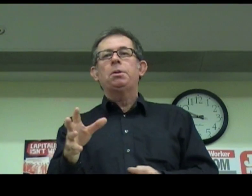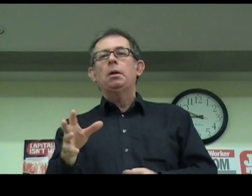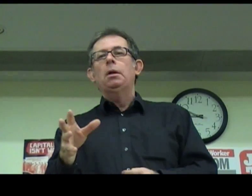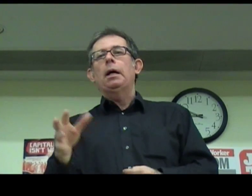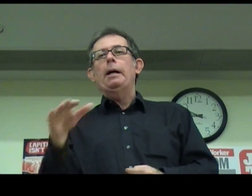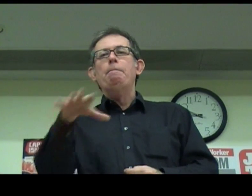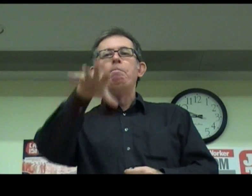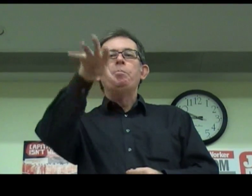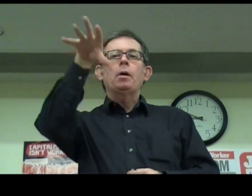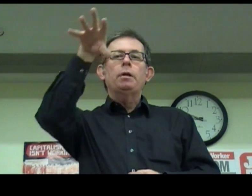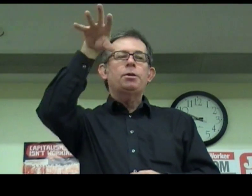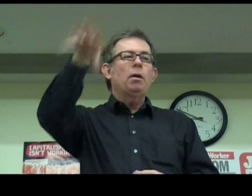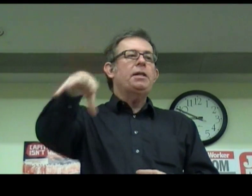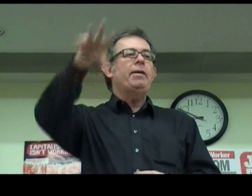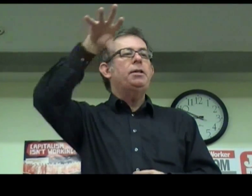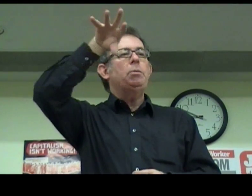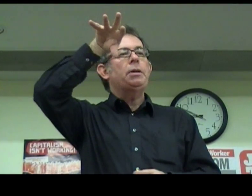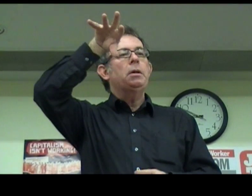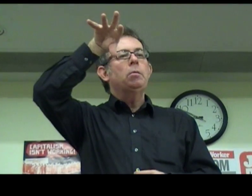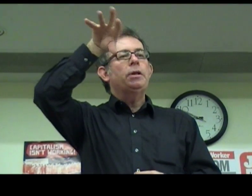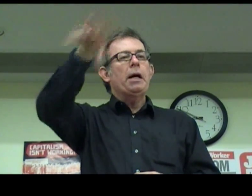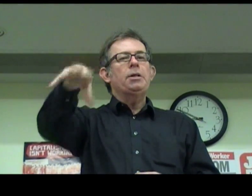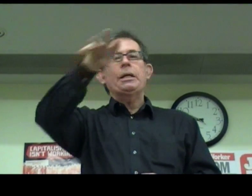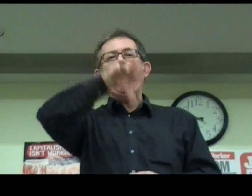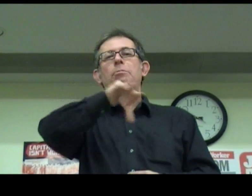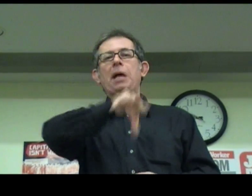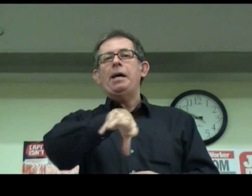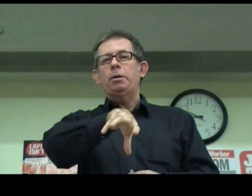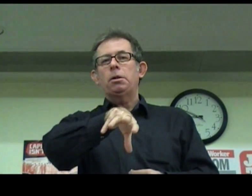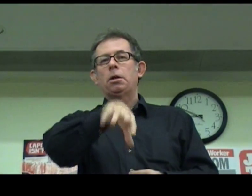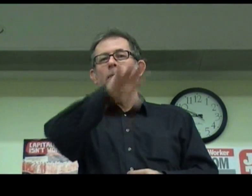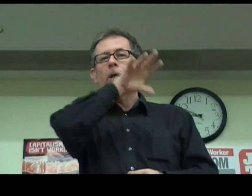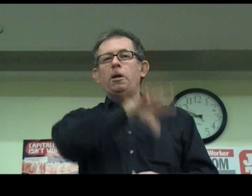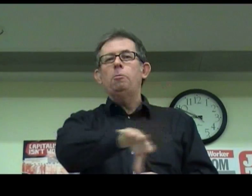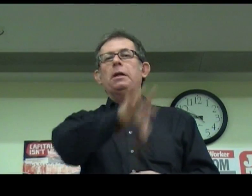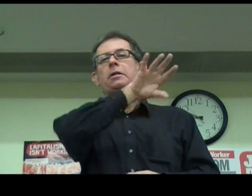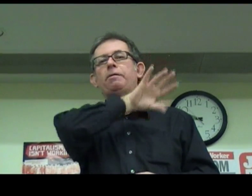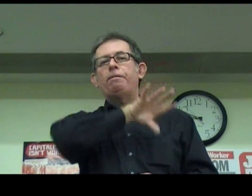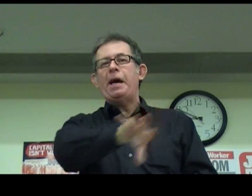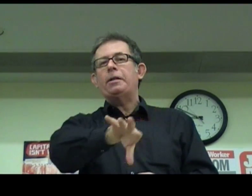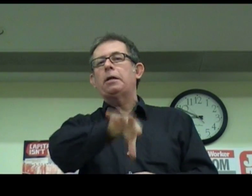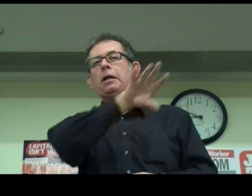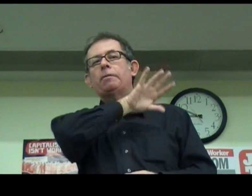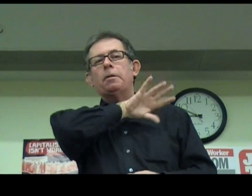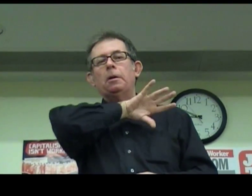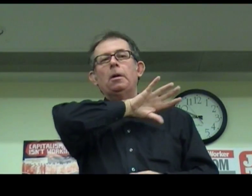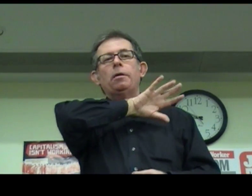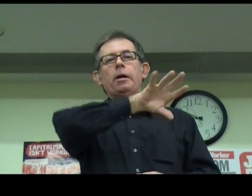the solidarity with Gaza comes out of the cumulative effect, I think of the